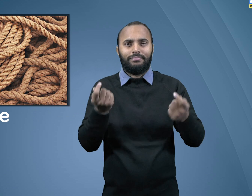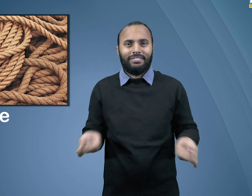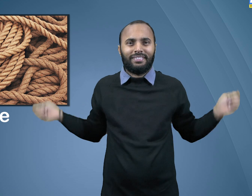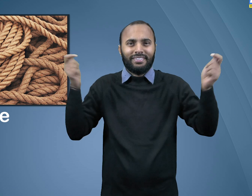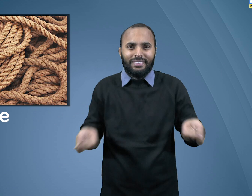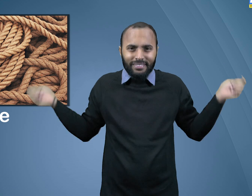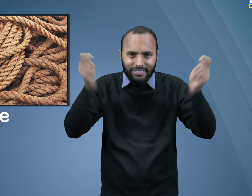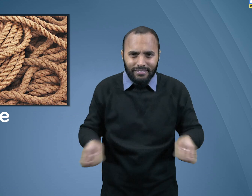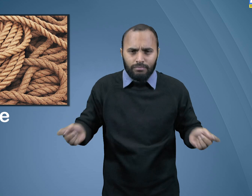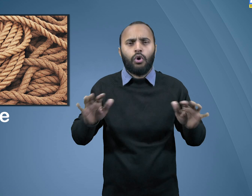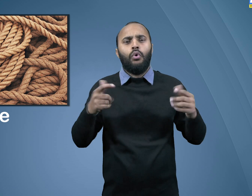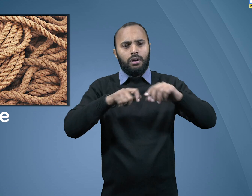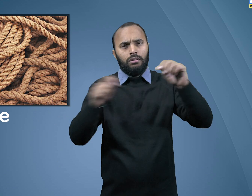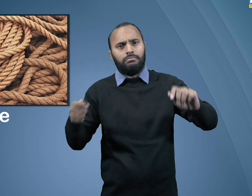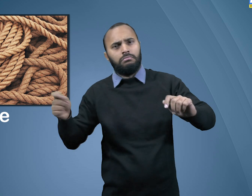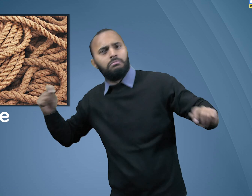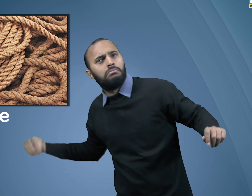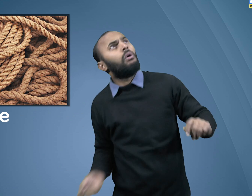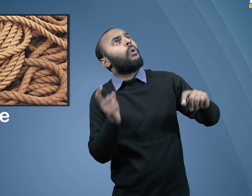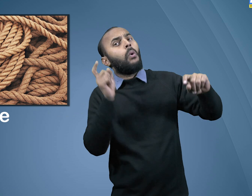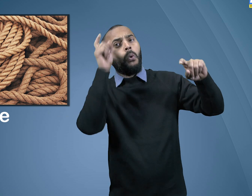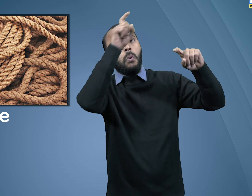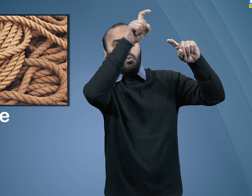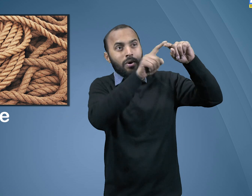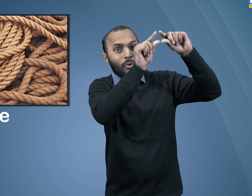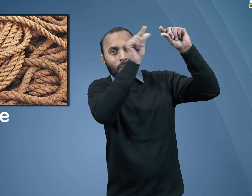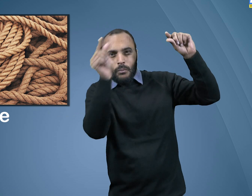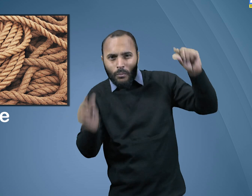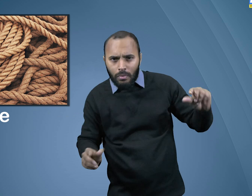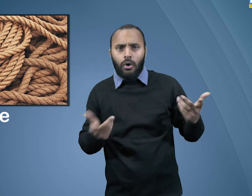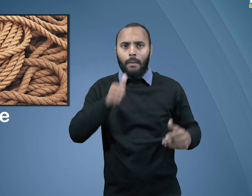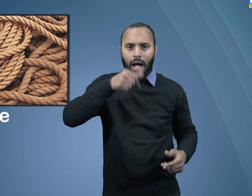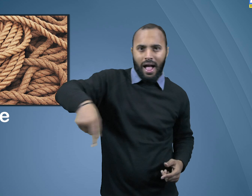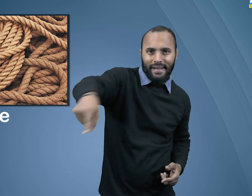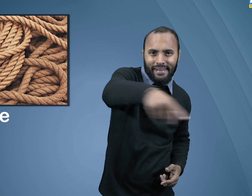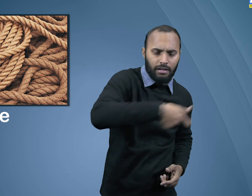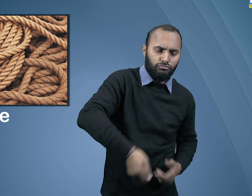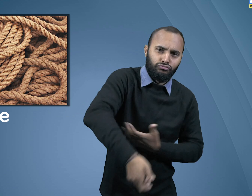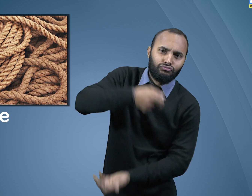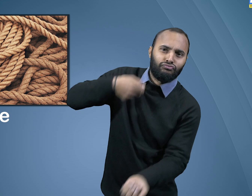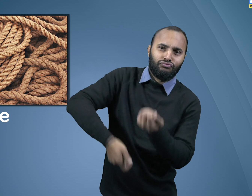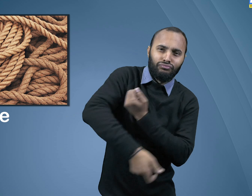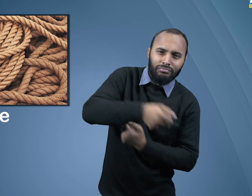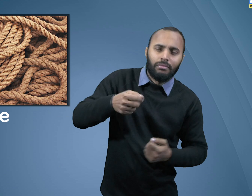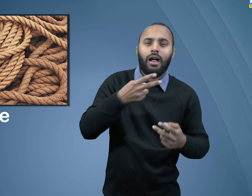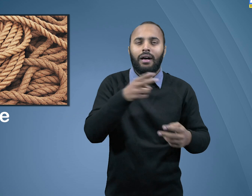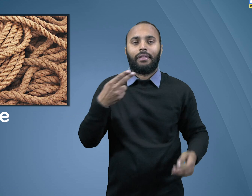Rope, an object mostly used while skipping, throwing some object, tied in an object to pull it